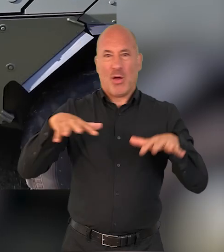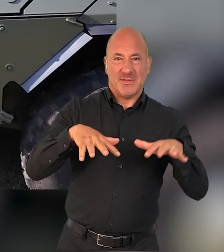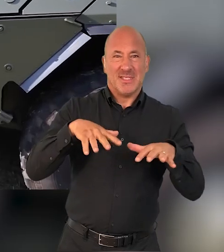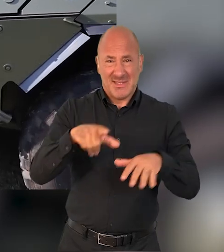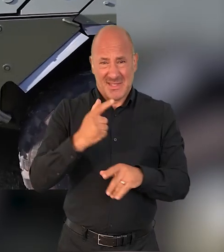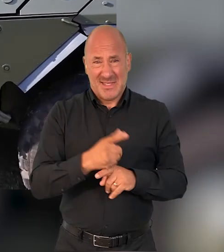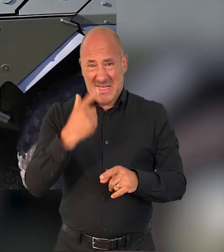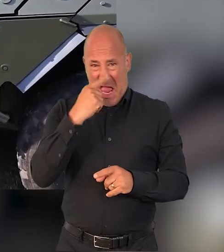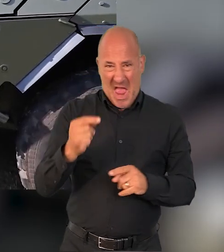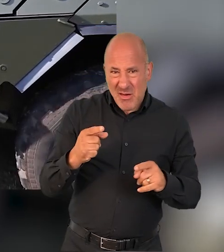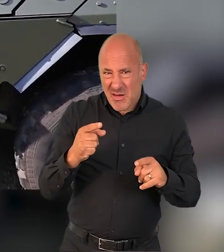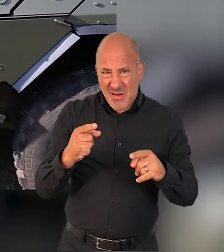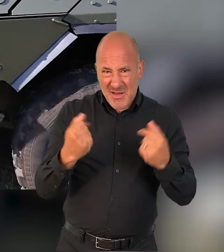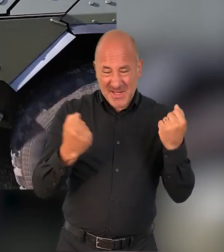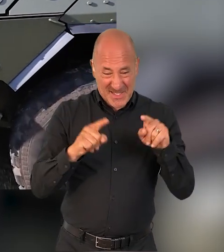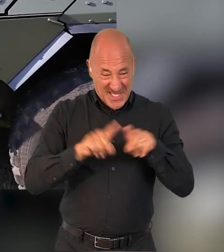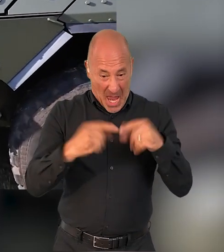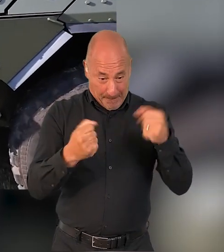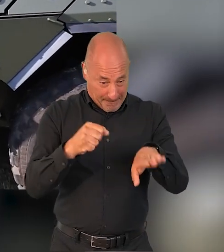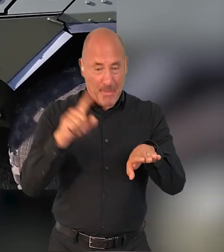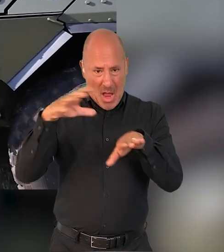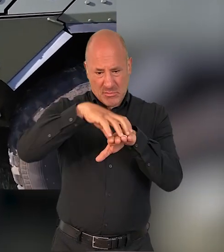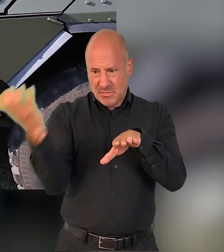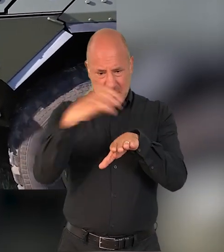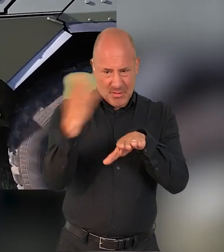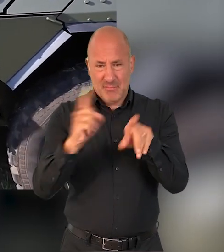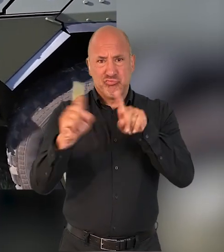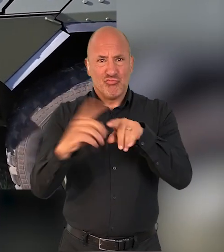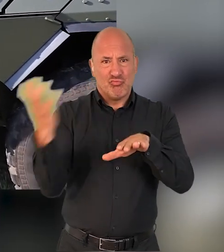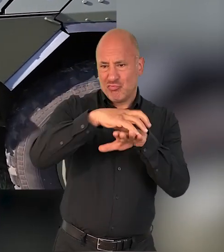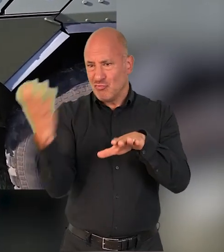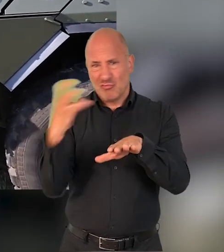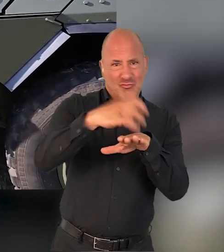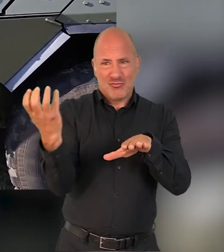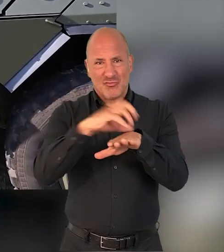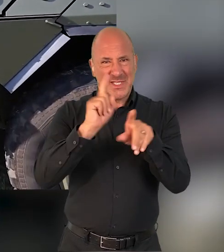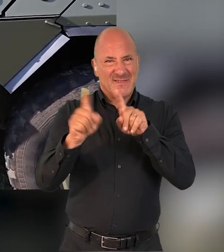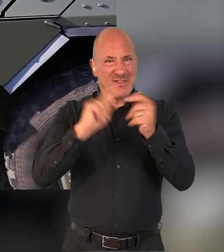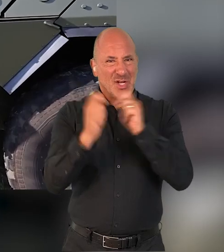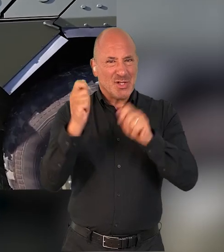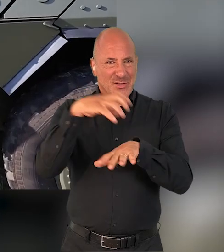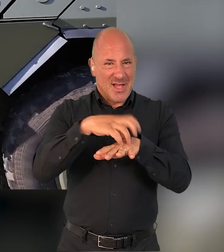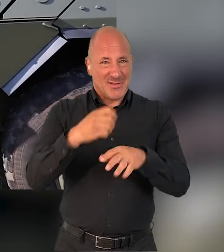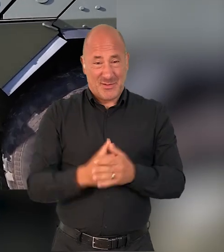Thunderbirds. And effectively what that was, was the ability to put in different capabilities on the back of the same